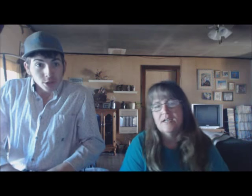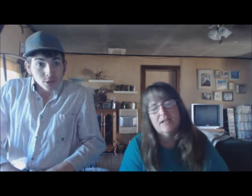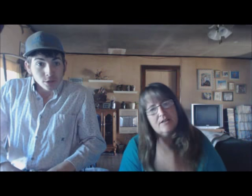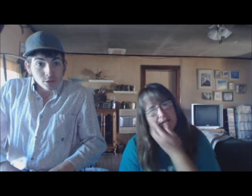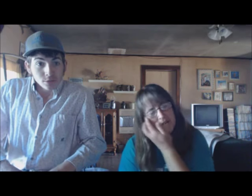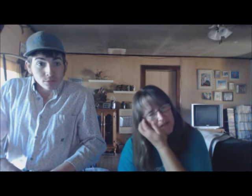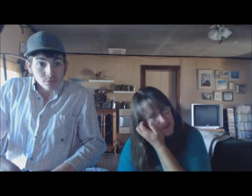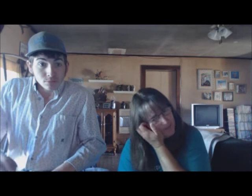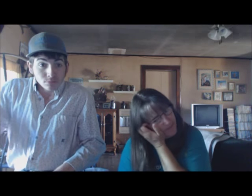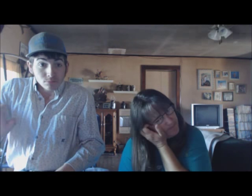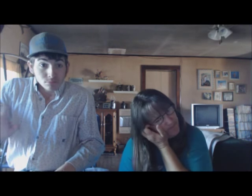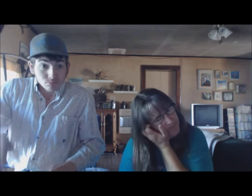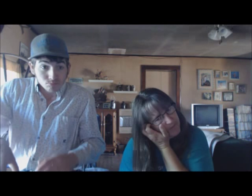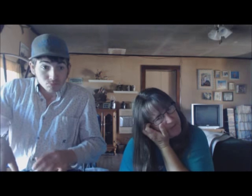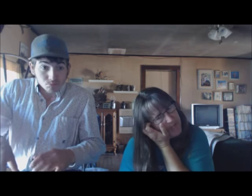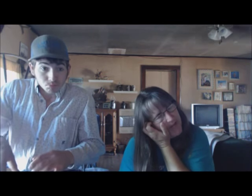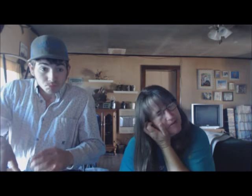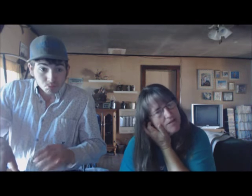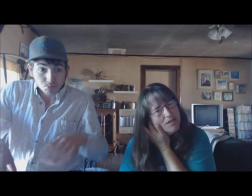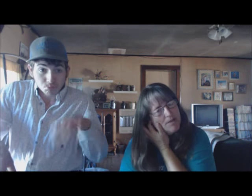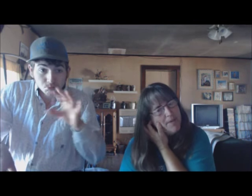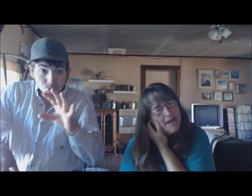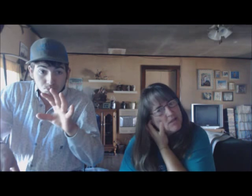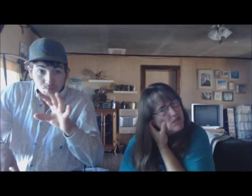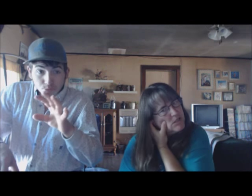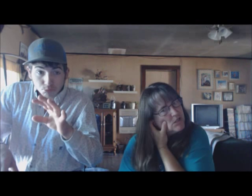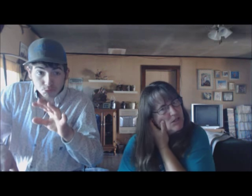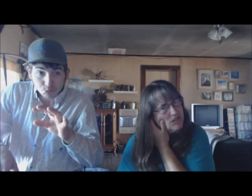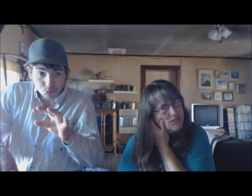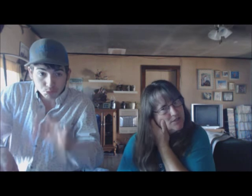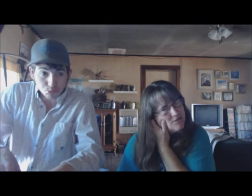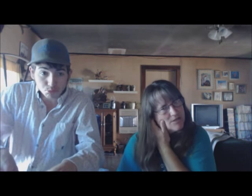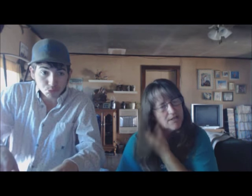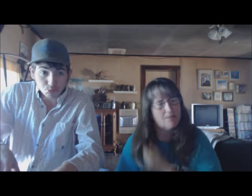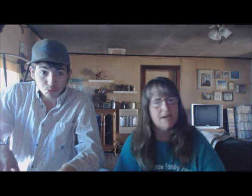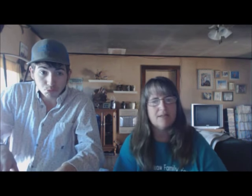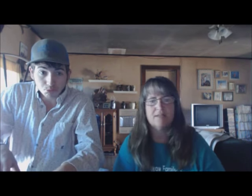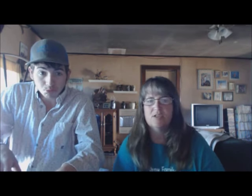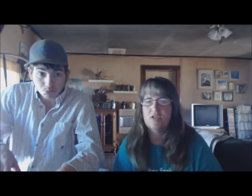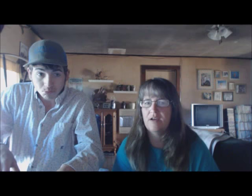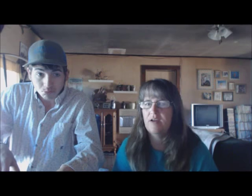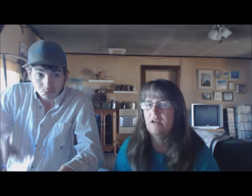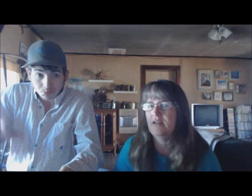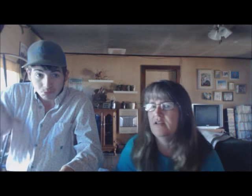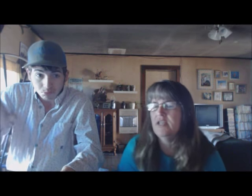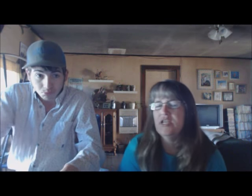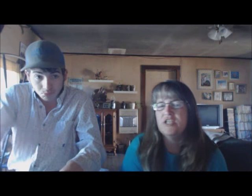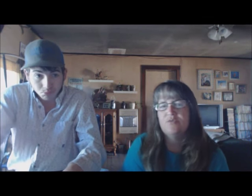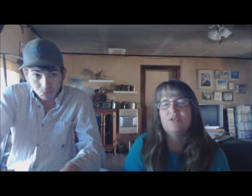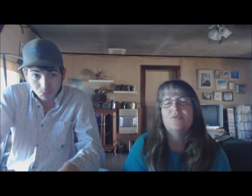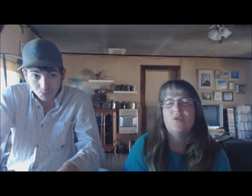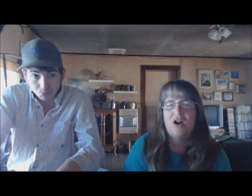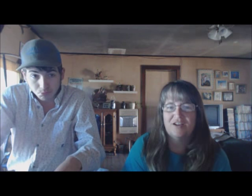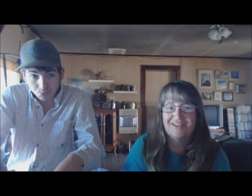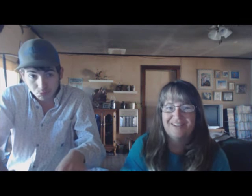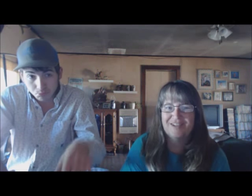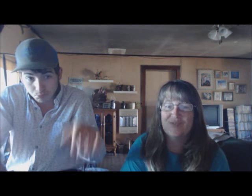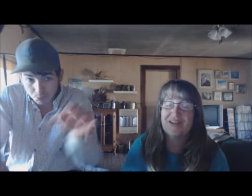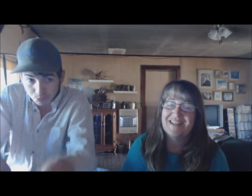to get another saddle that's got a back cinch on it and see if she can take a back cinch now. She she wouldn't walk, is what